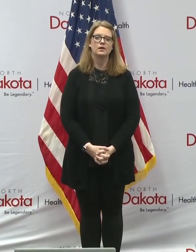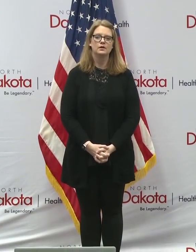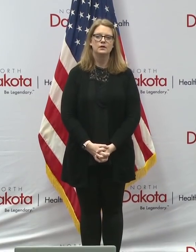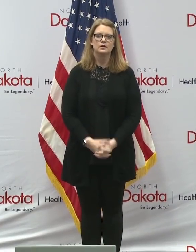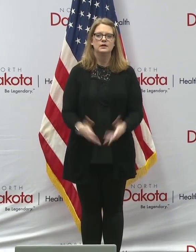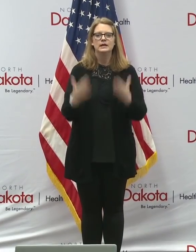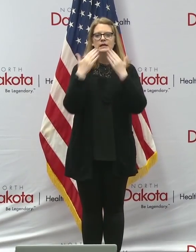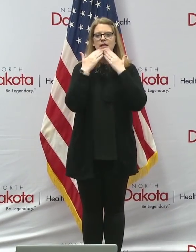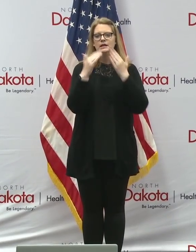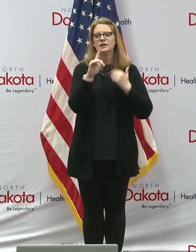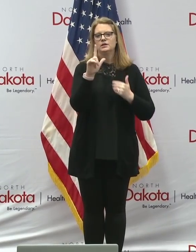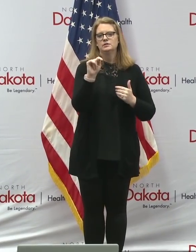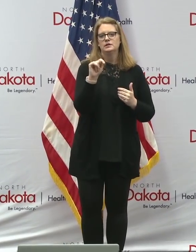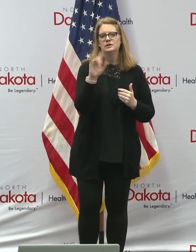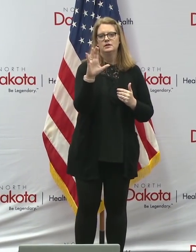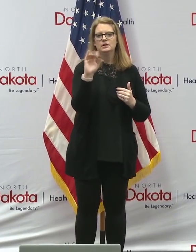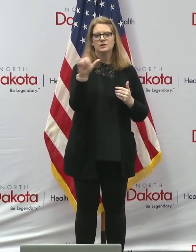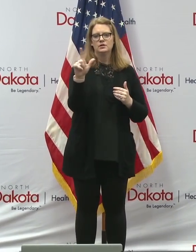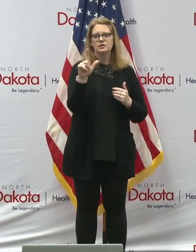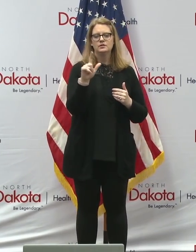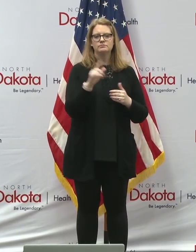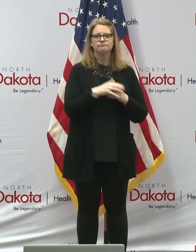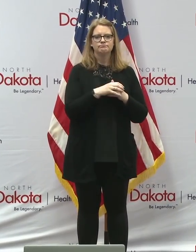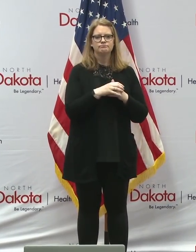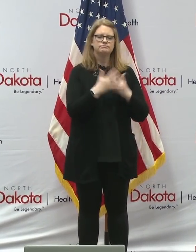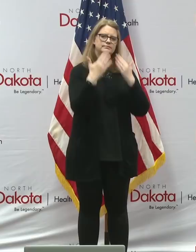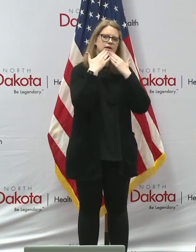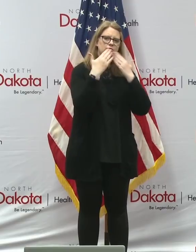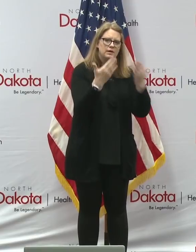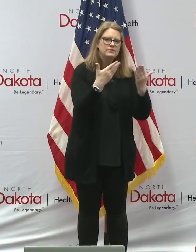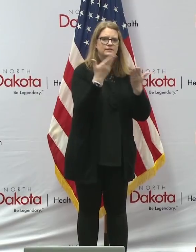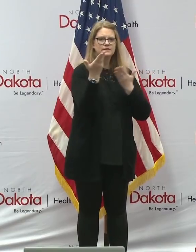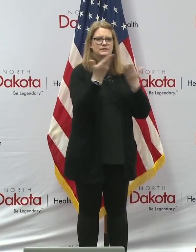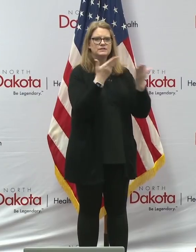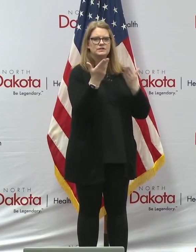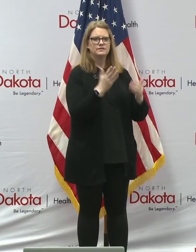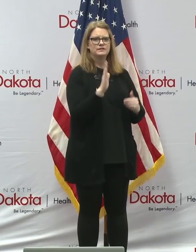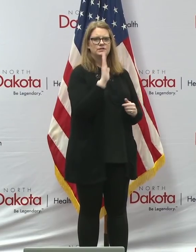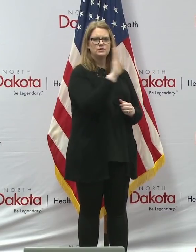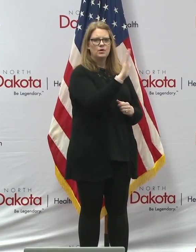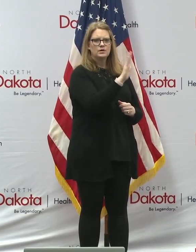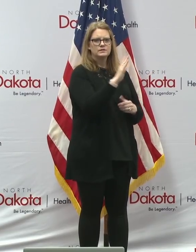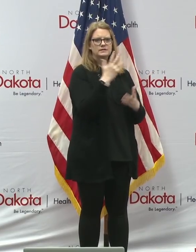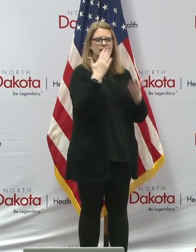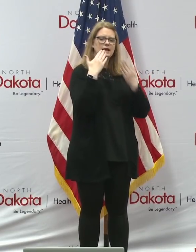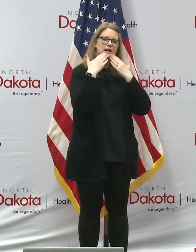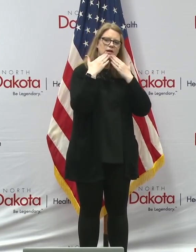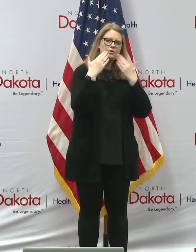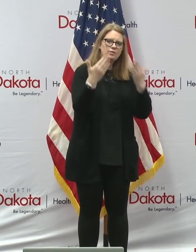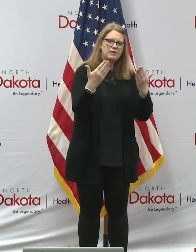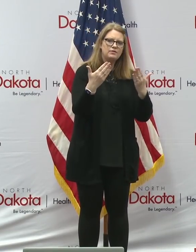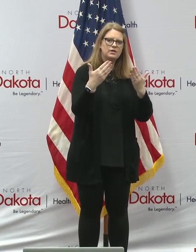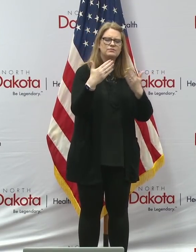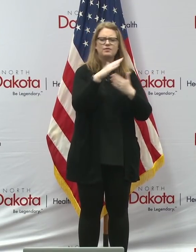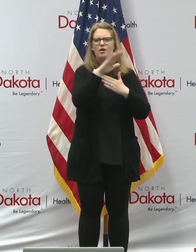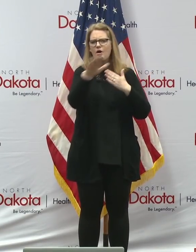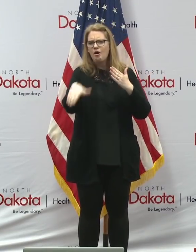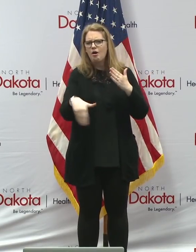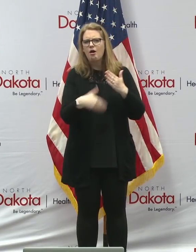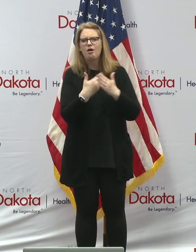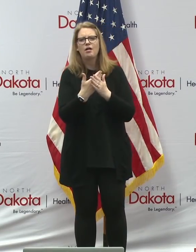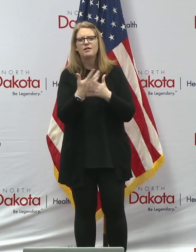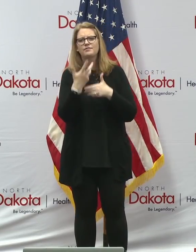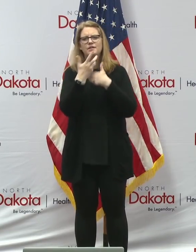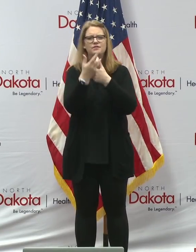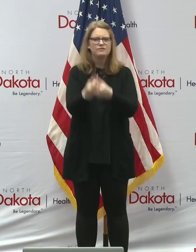Thank you, Lieutenant Colonel. We're grateful for your service, and we're grateful for all of the faith-based leaders across the state of